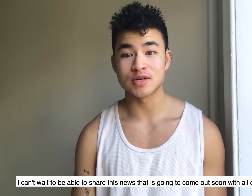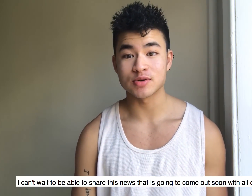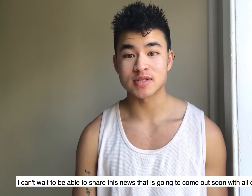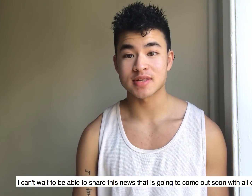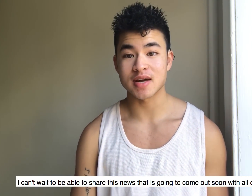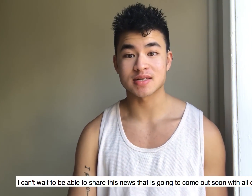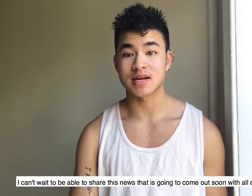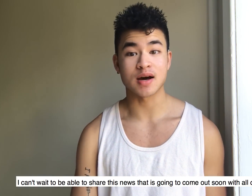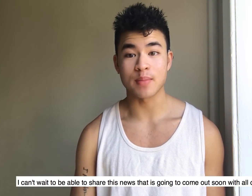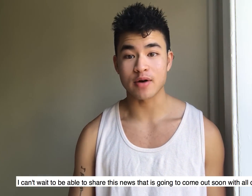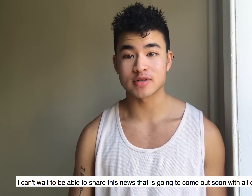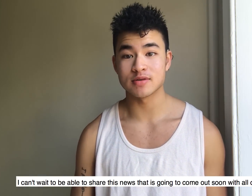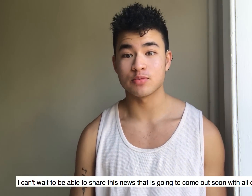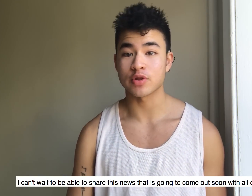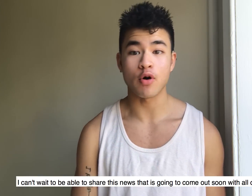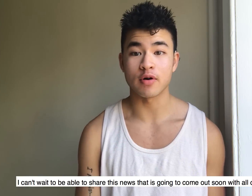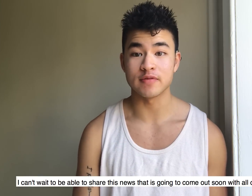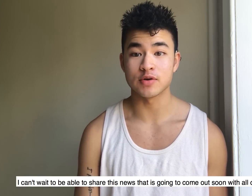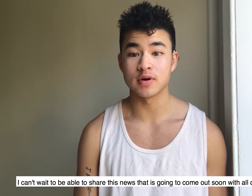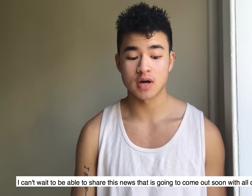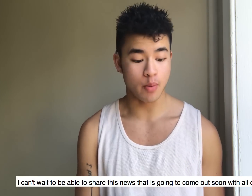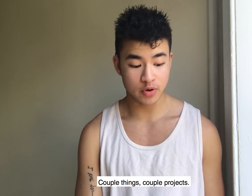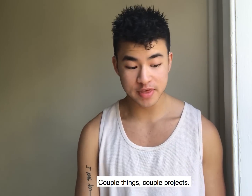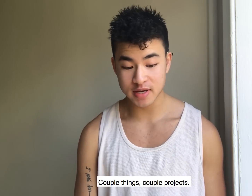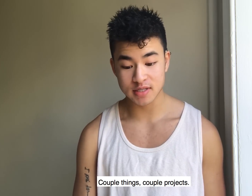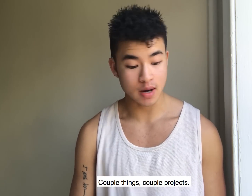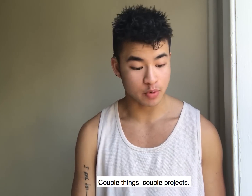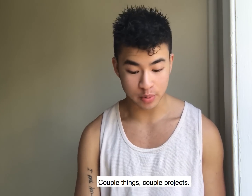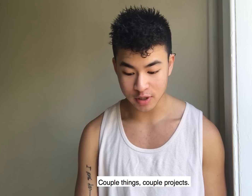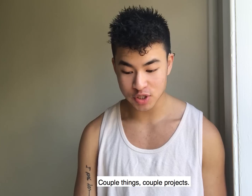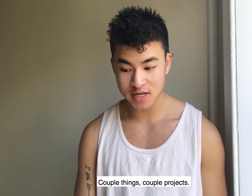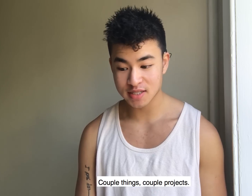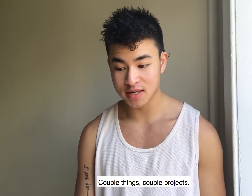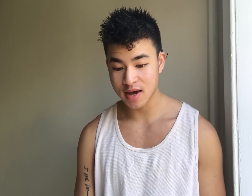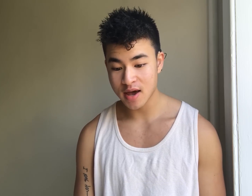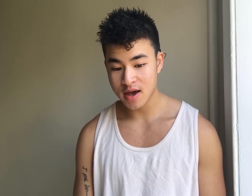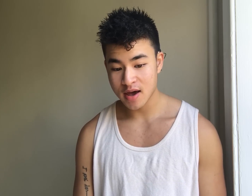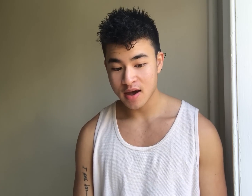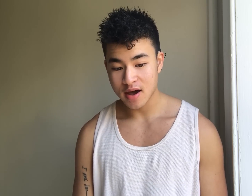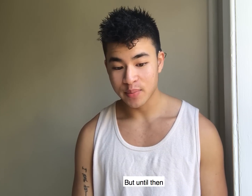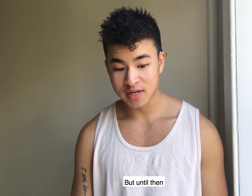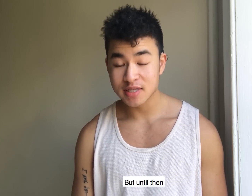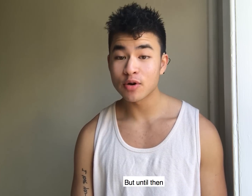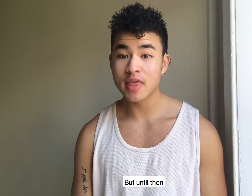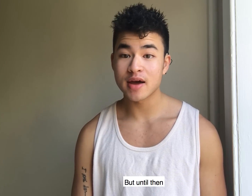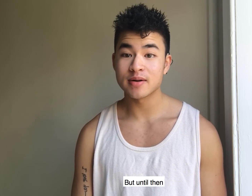news that is gonna come out soon with all of you a couple things couple projects but until then